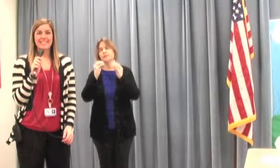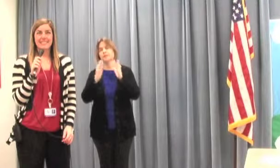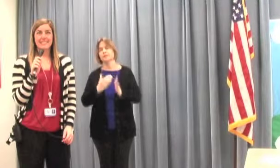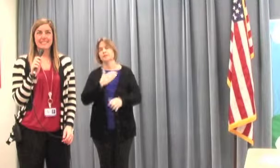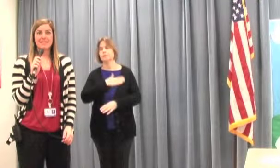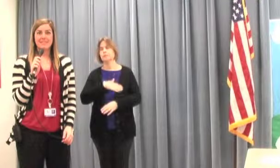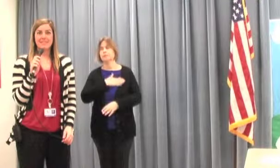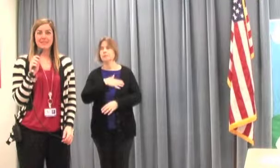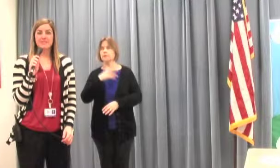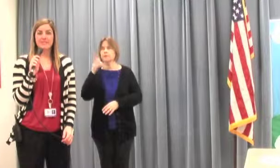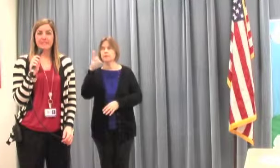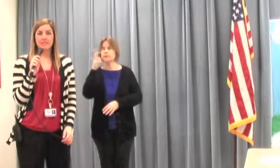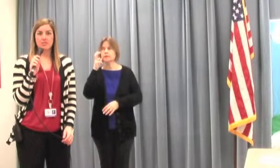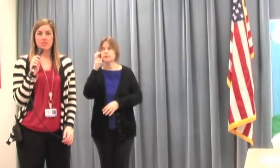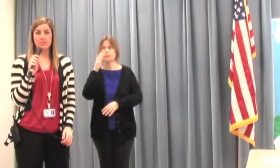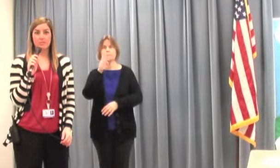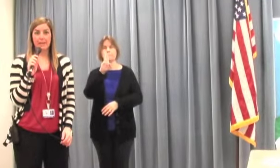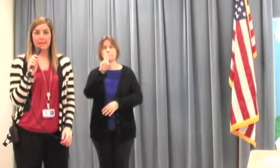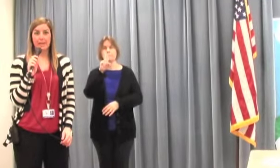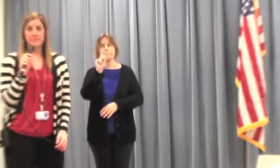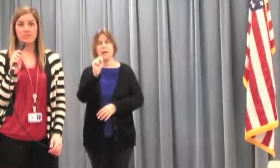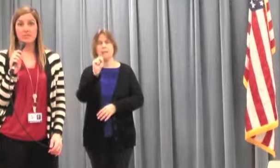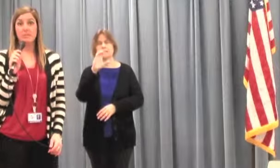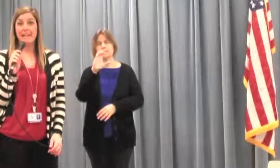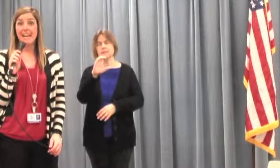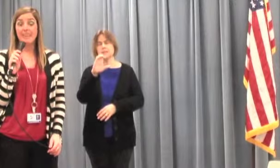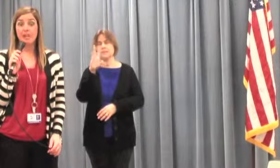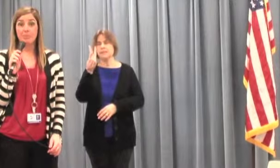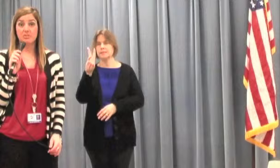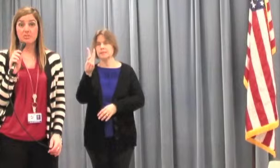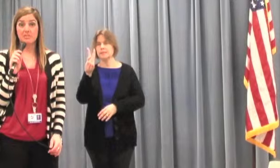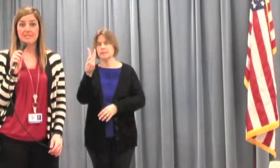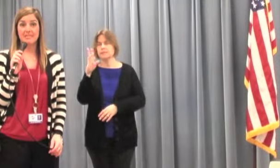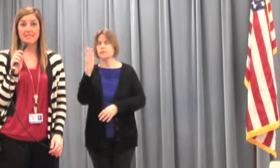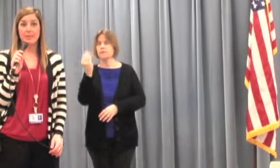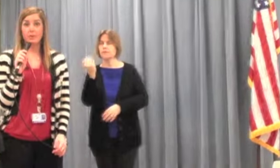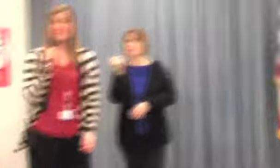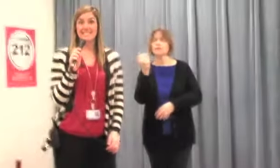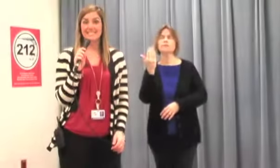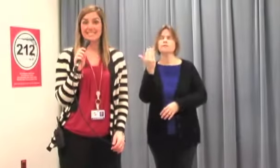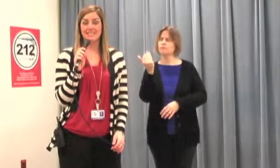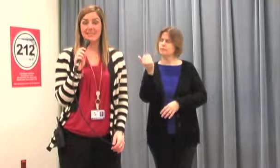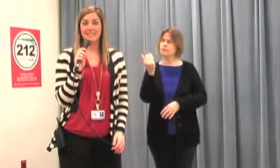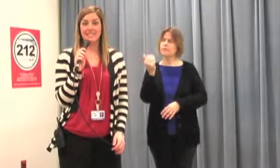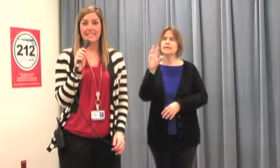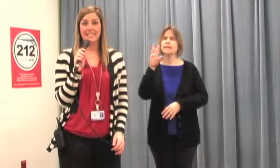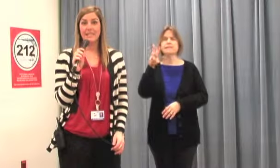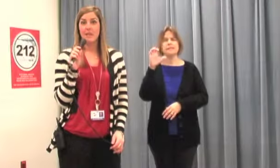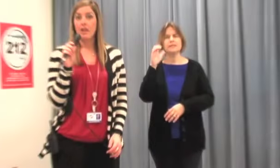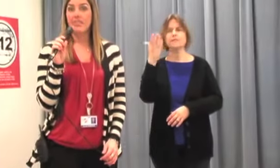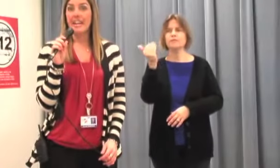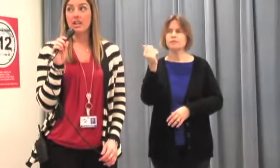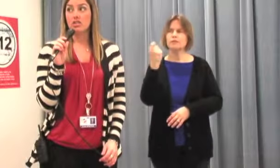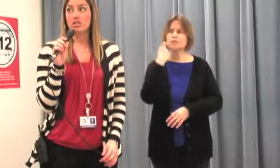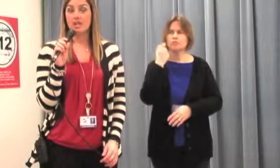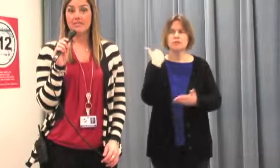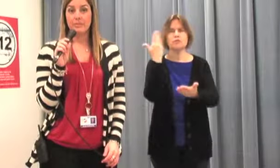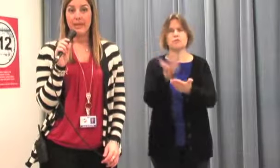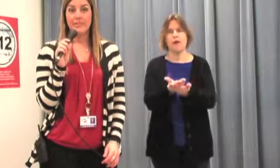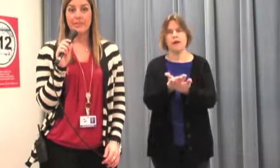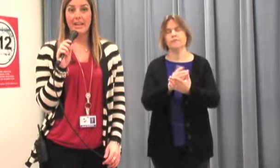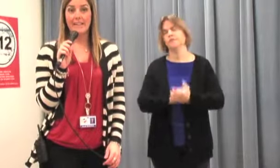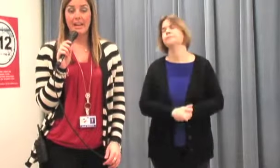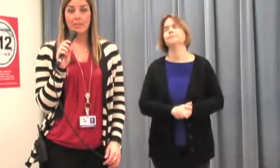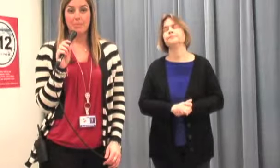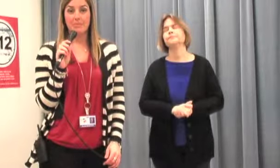C615 just arrived. So you may have a couple students if they rode C615. They are just